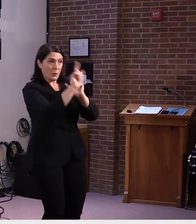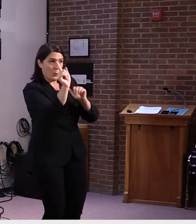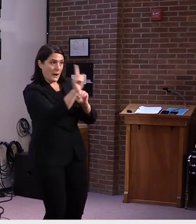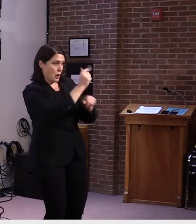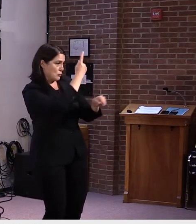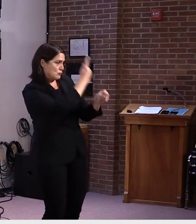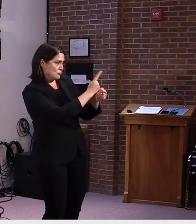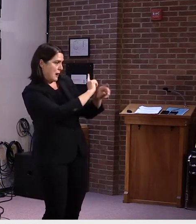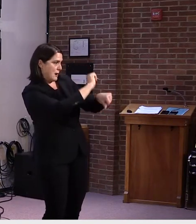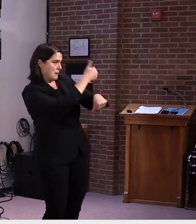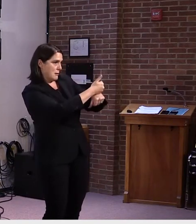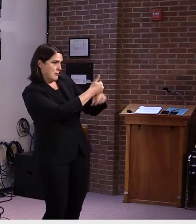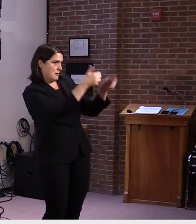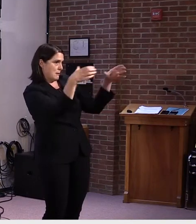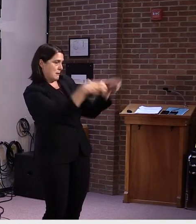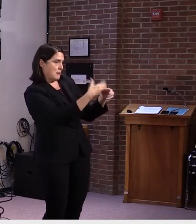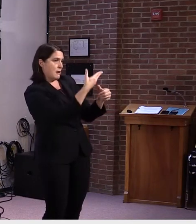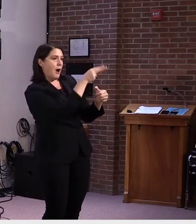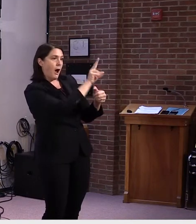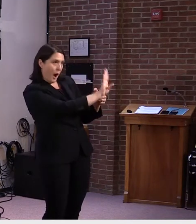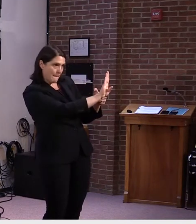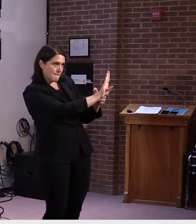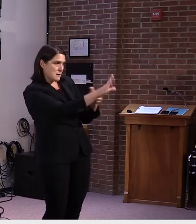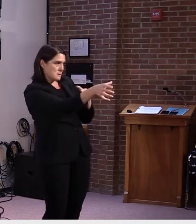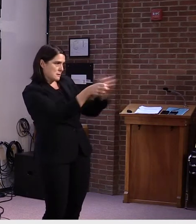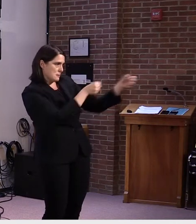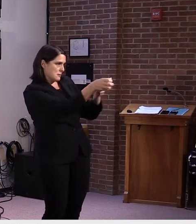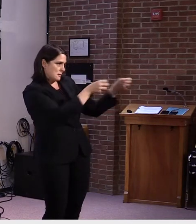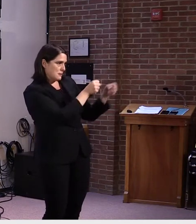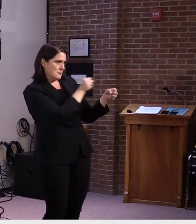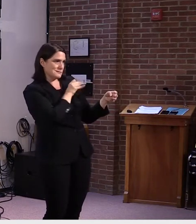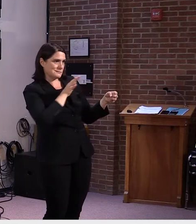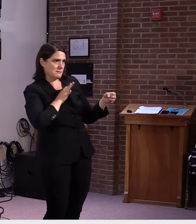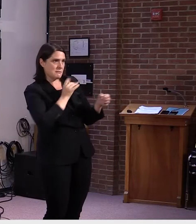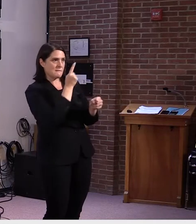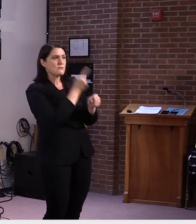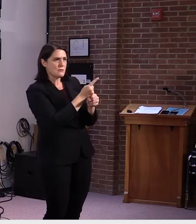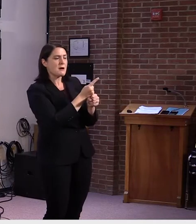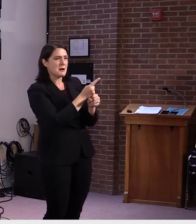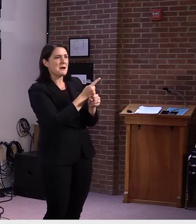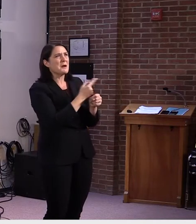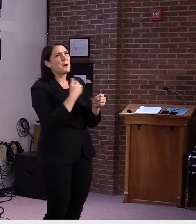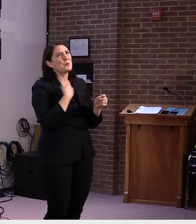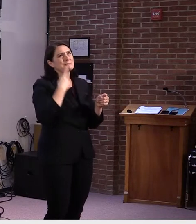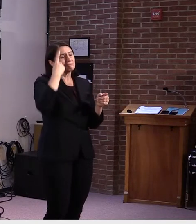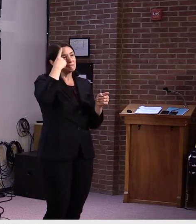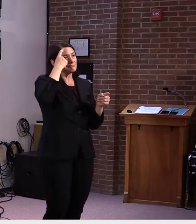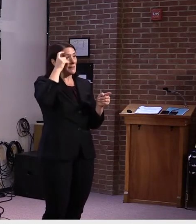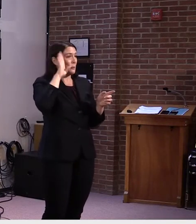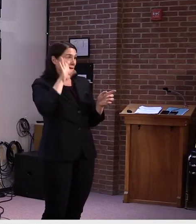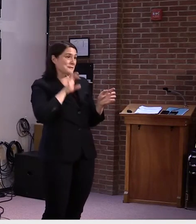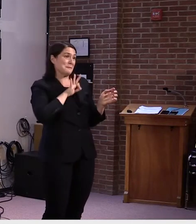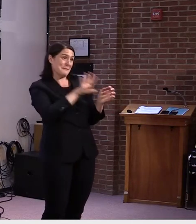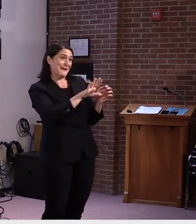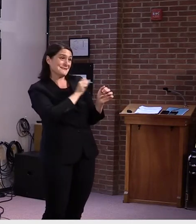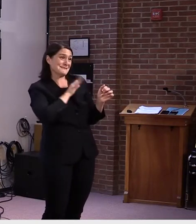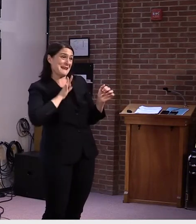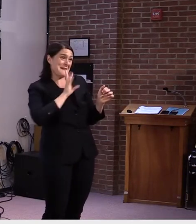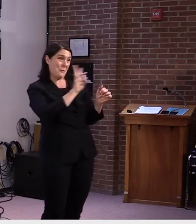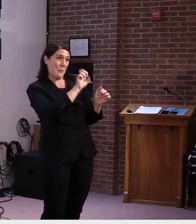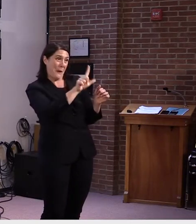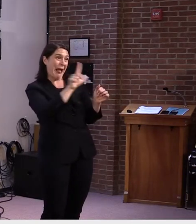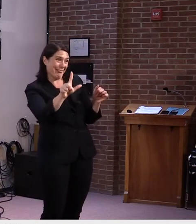staffing levels. Obviously, at this, uh, at this point, we're probably going to have to pay a premium in order to bring